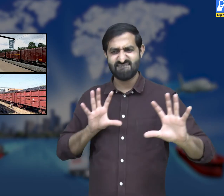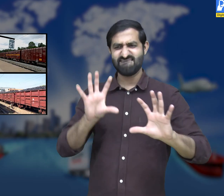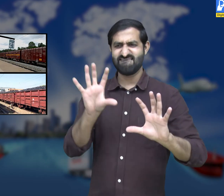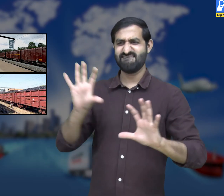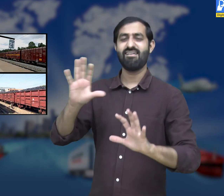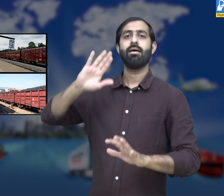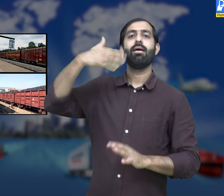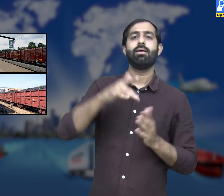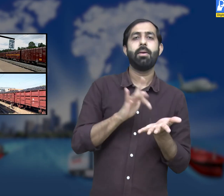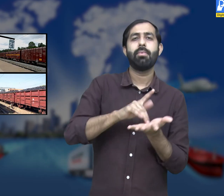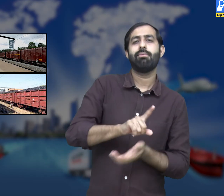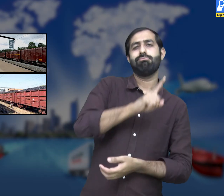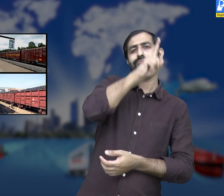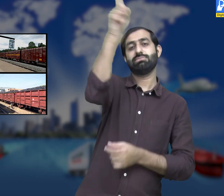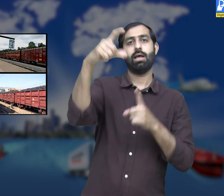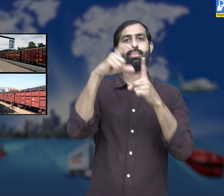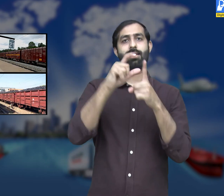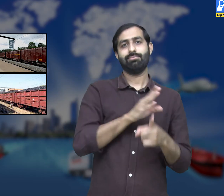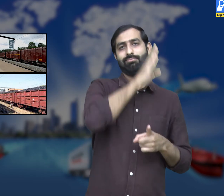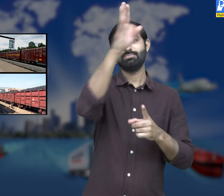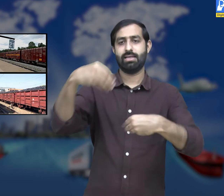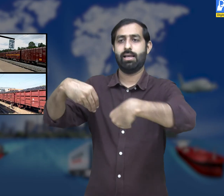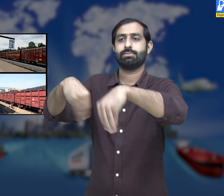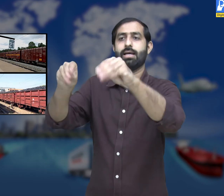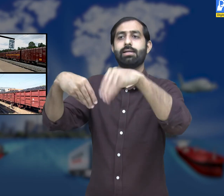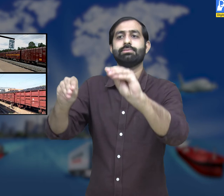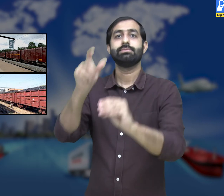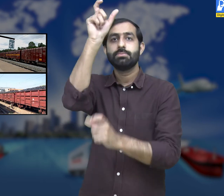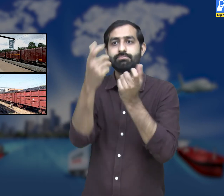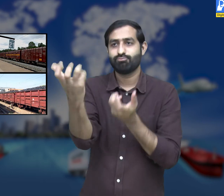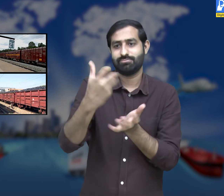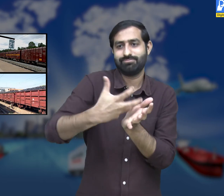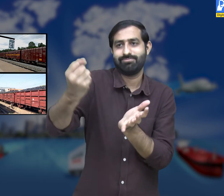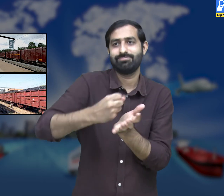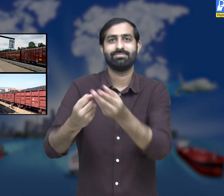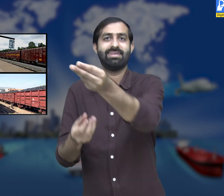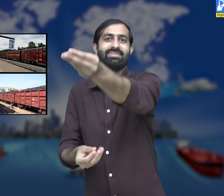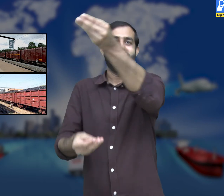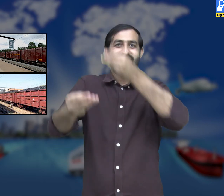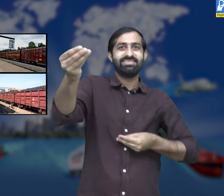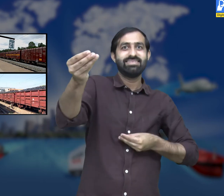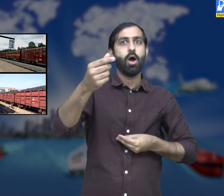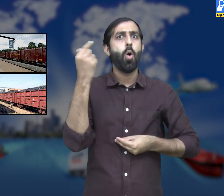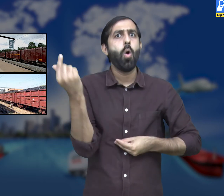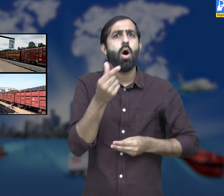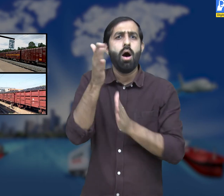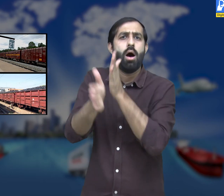heavy and bulky goods. Then they are delivered to the destination. These